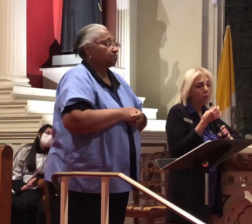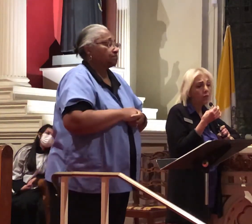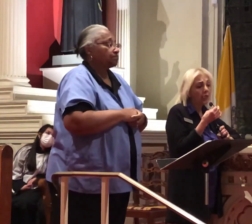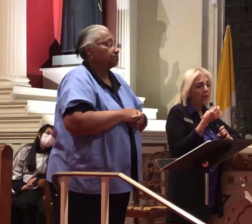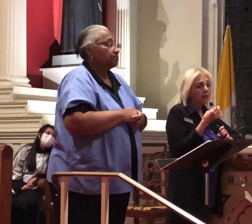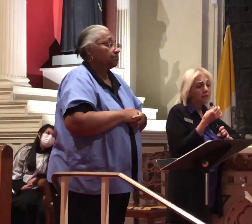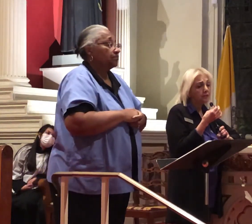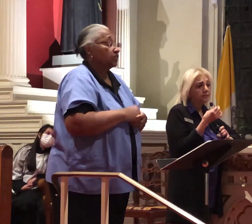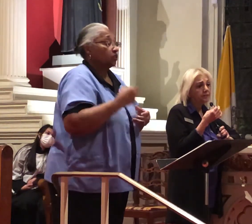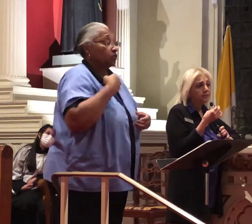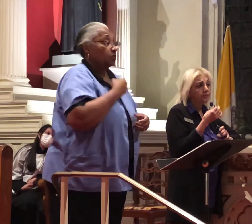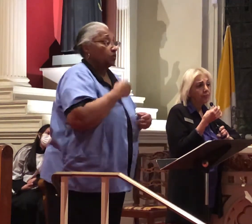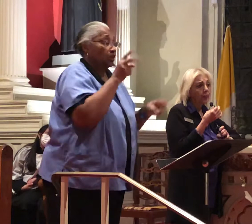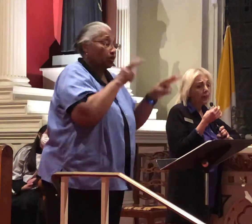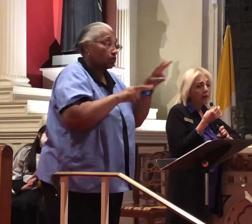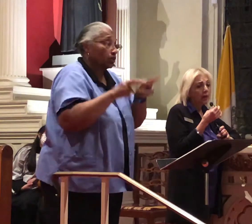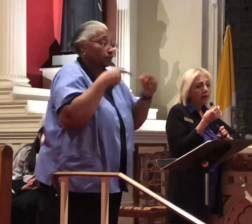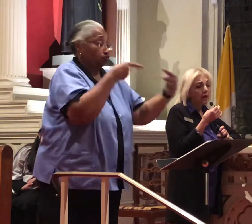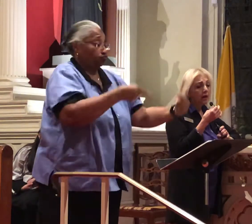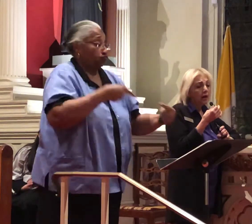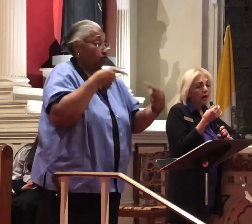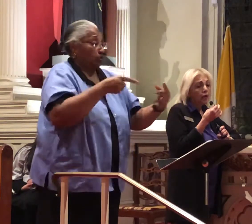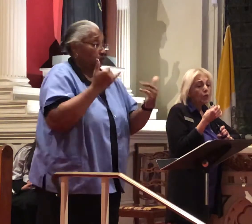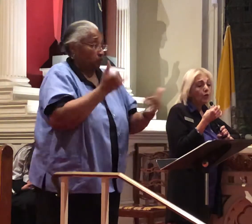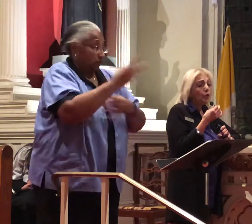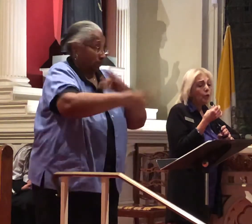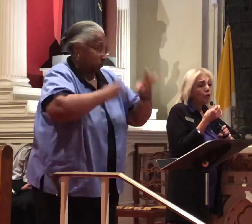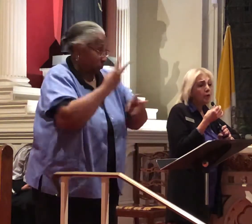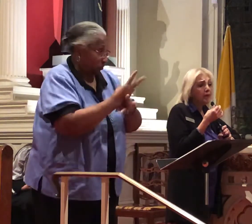as we look at the struggles of the world today